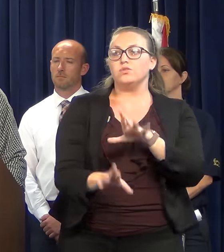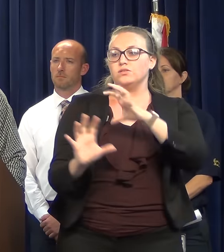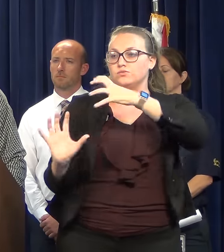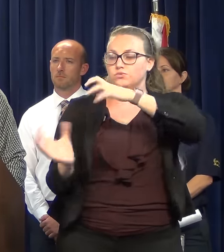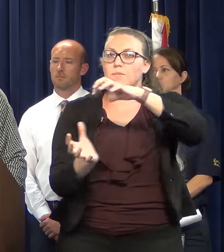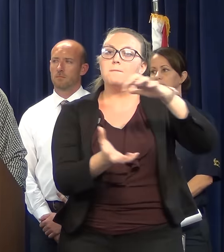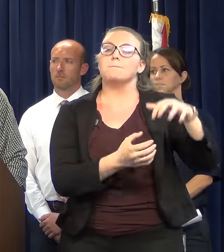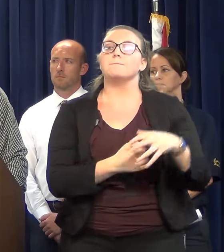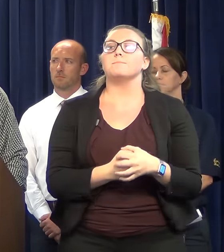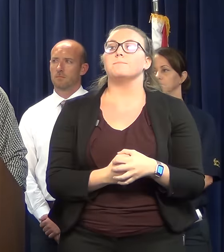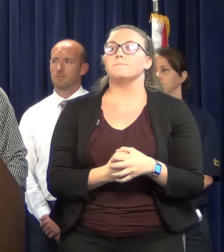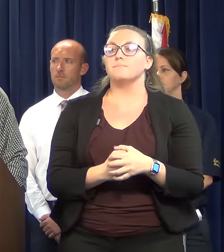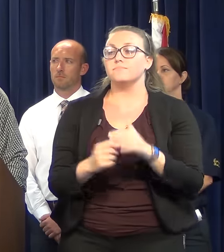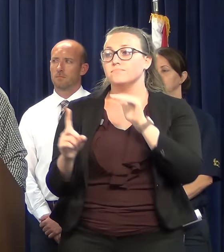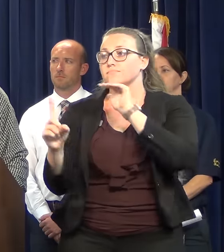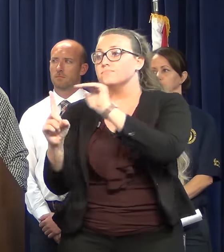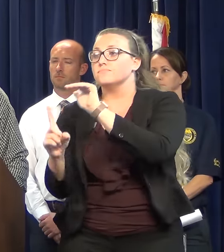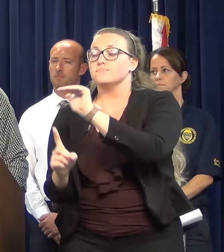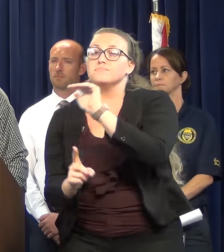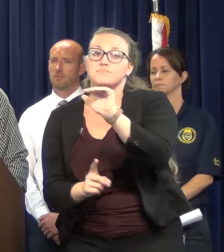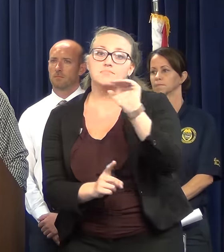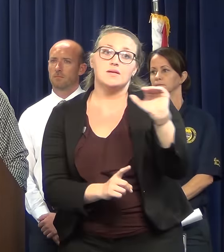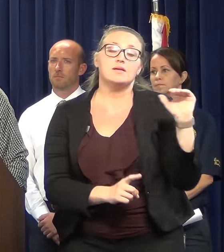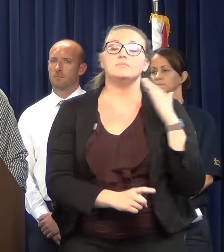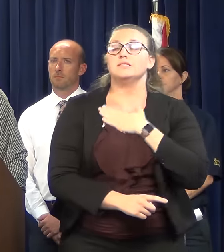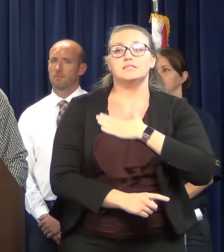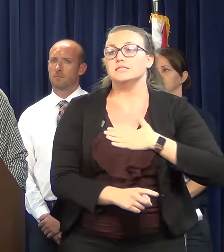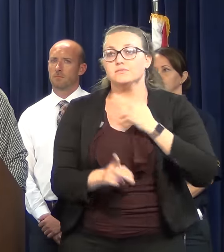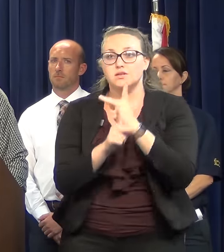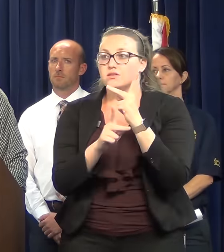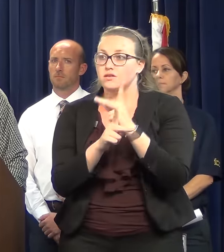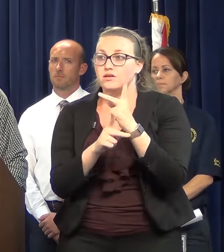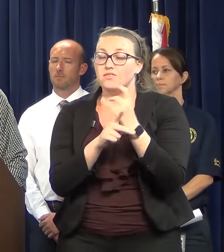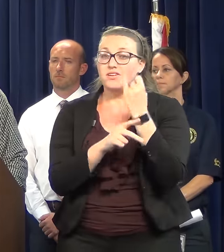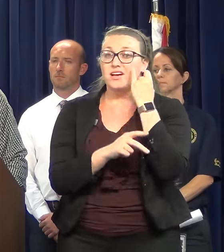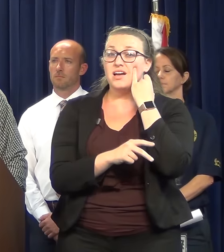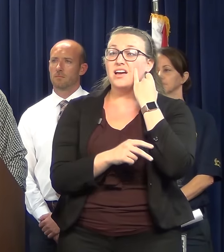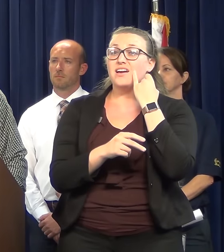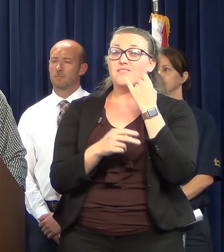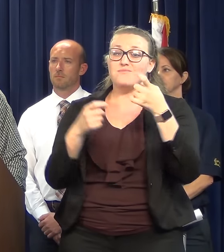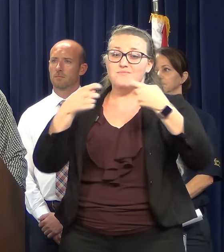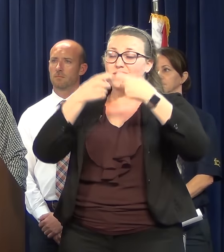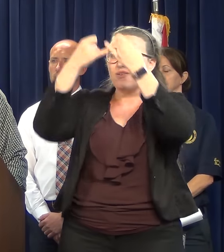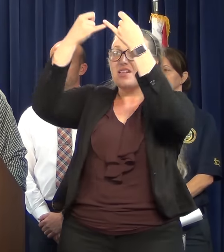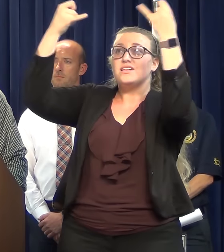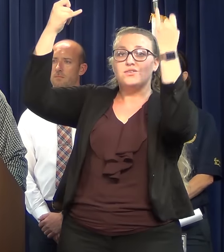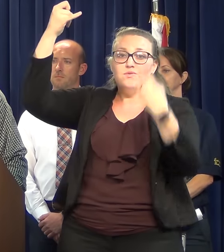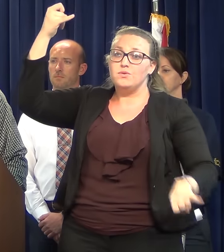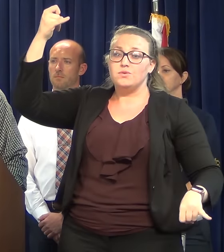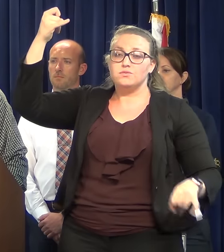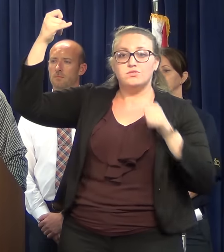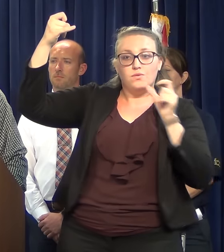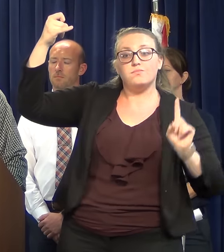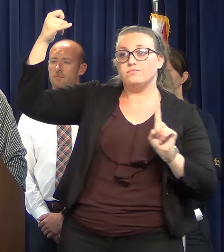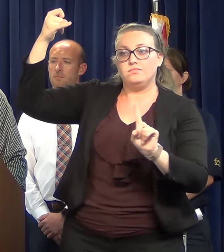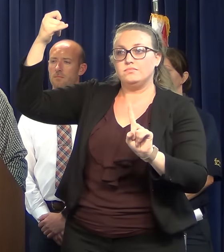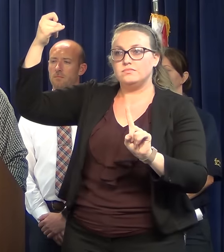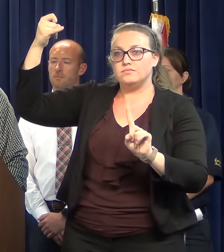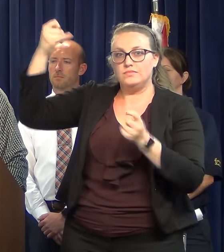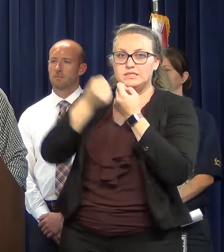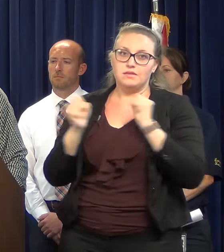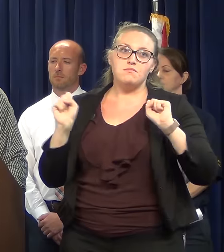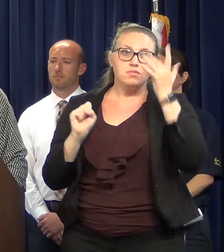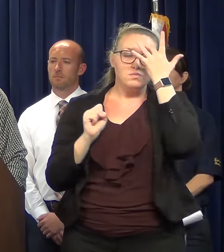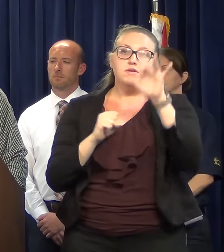reiterate to everybody to please be careful and do not approach any downed power lines. Be safe, be smart. And to stay